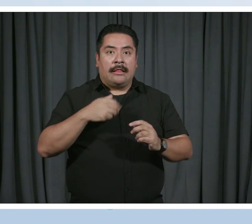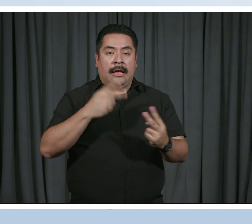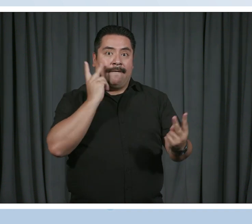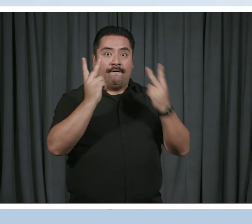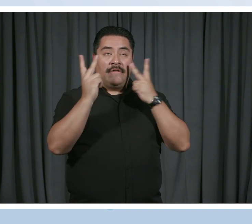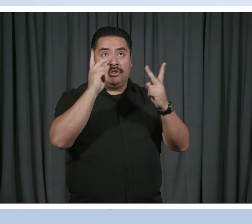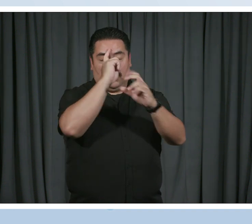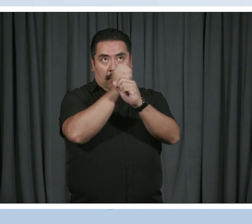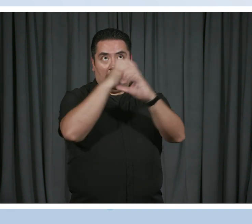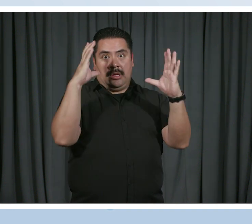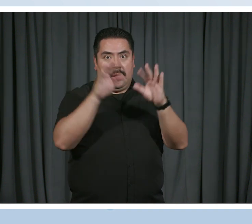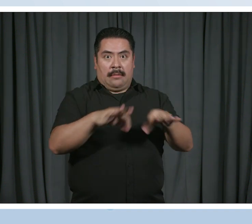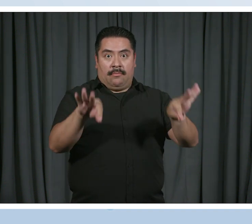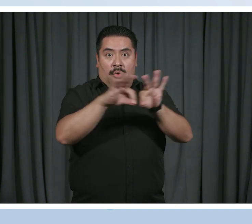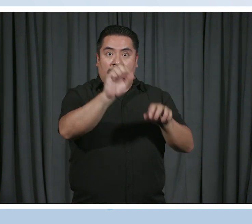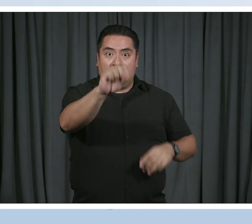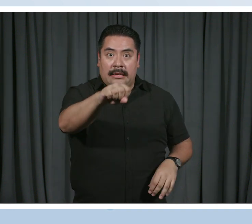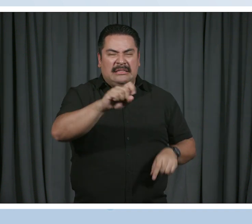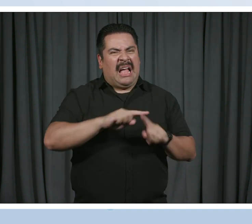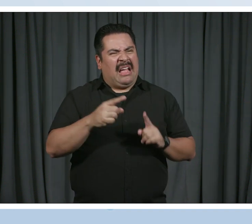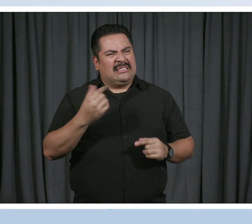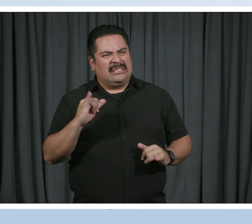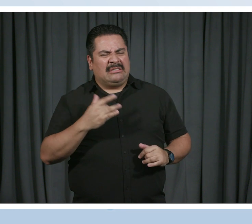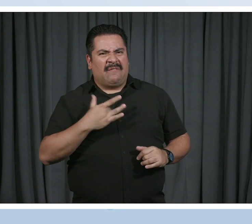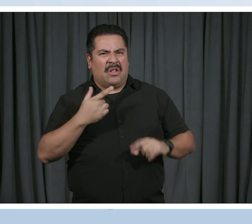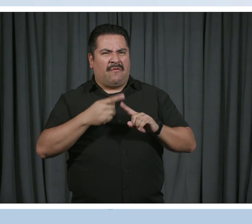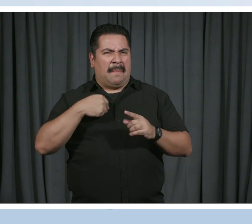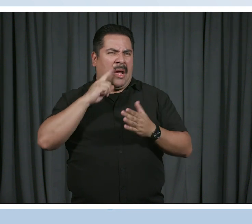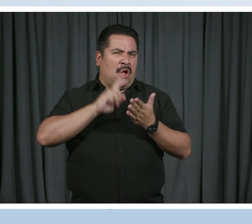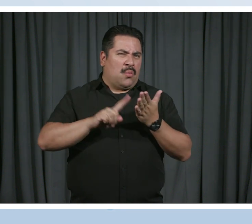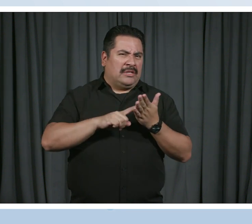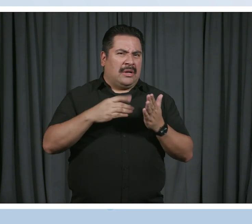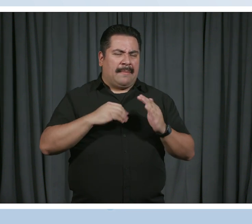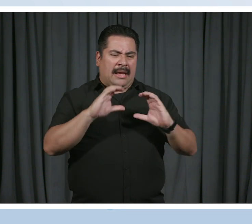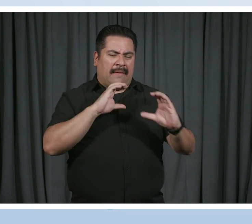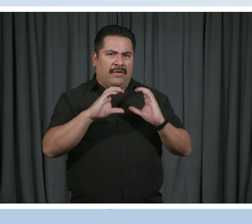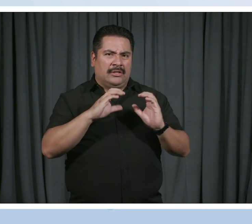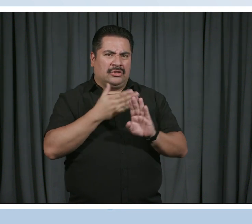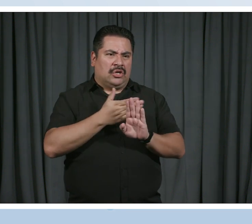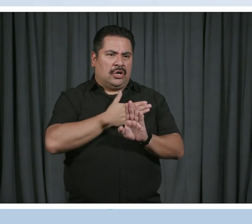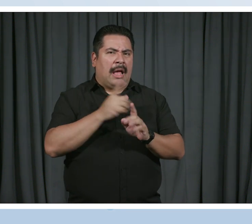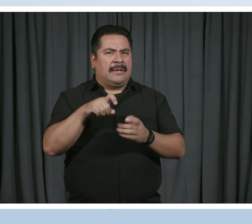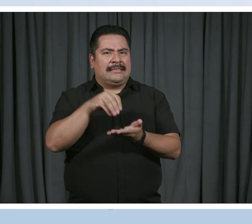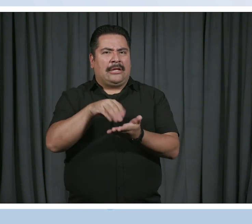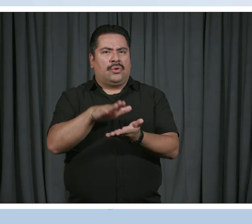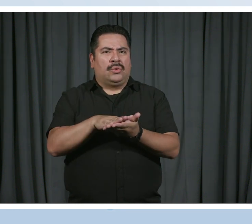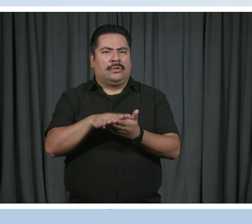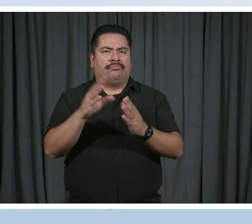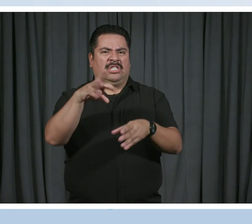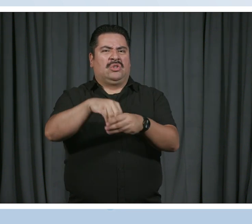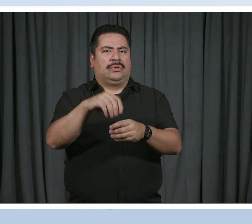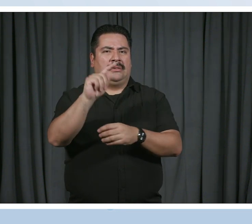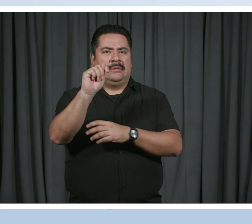I think, are important, I felt like just from the research and from the conversations we were having, including text, was also important